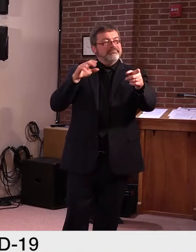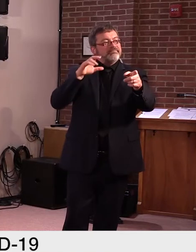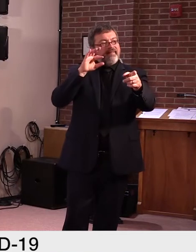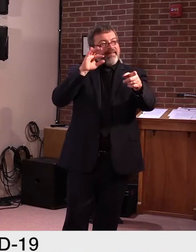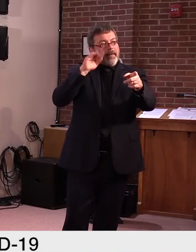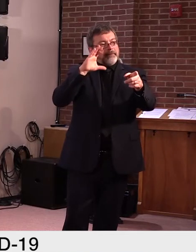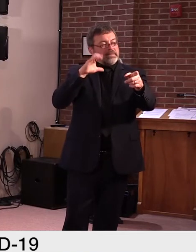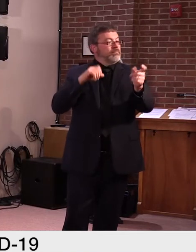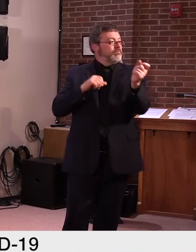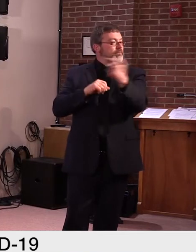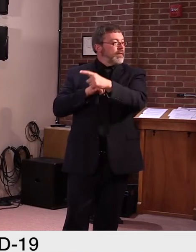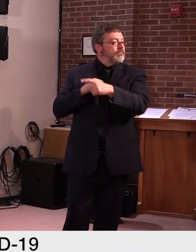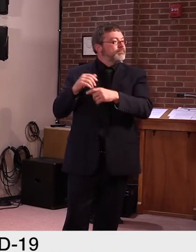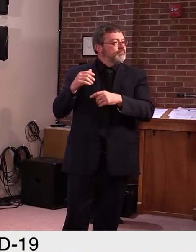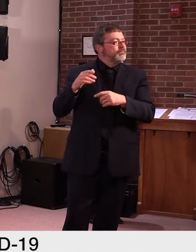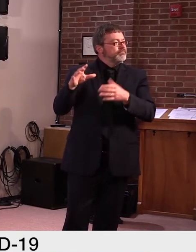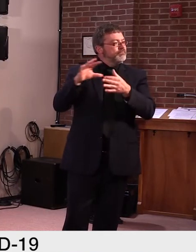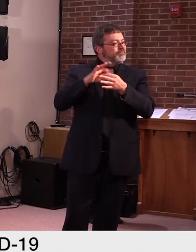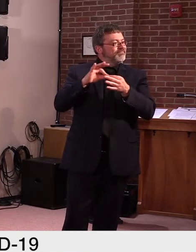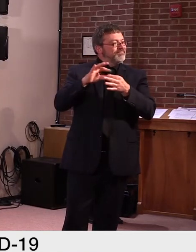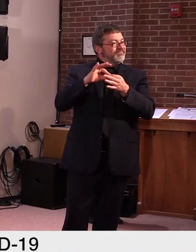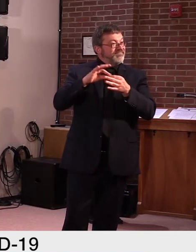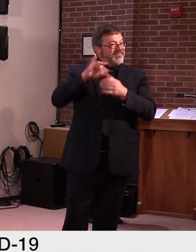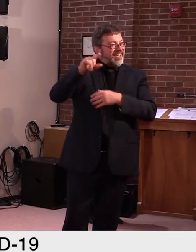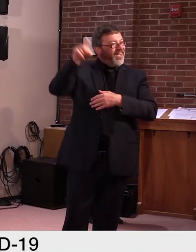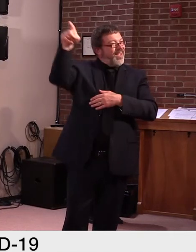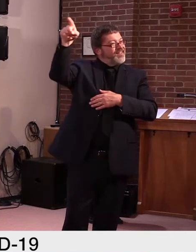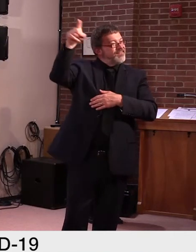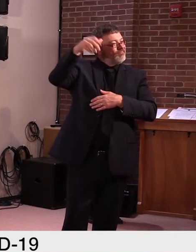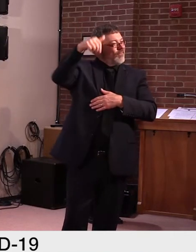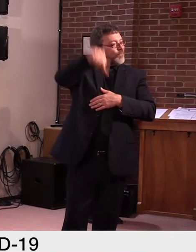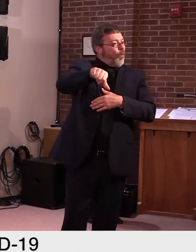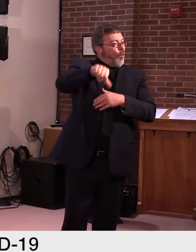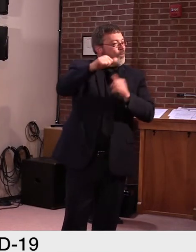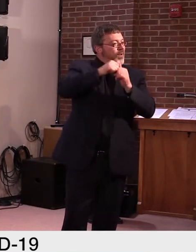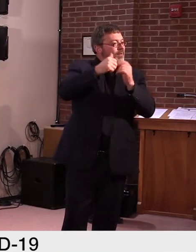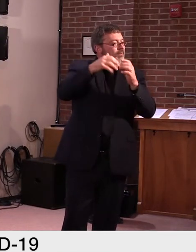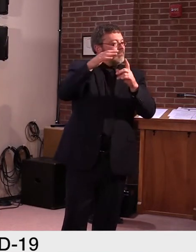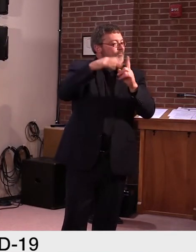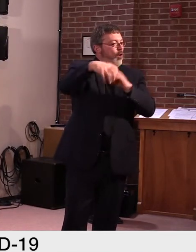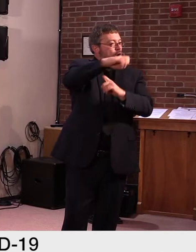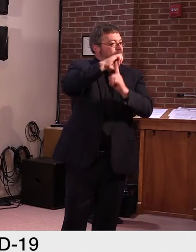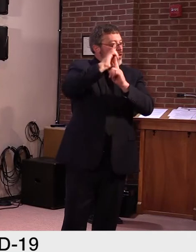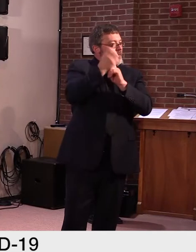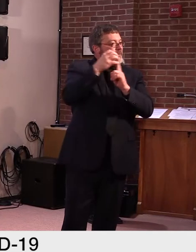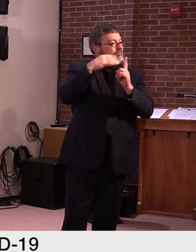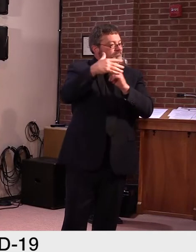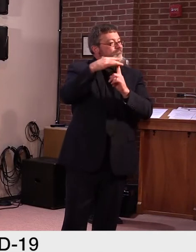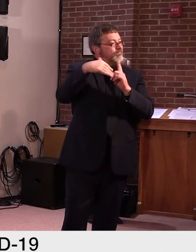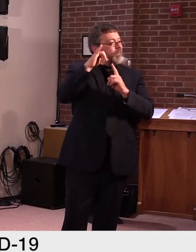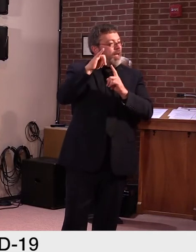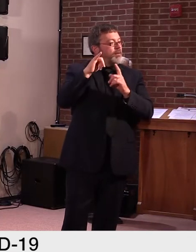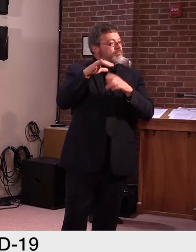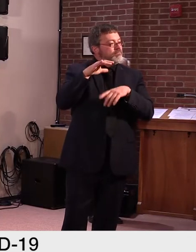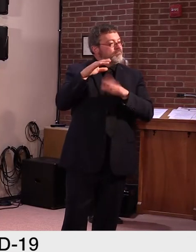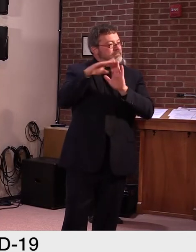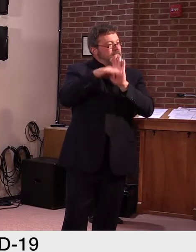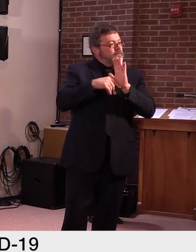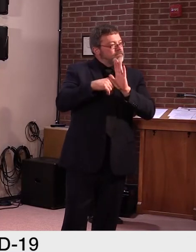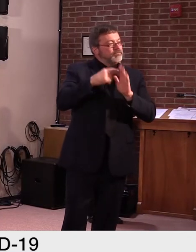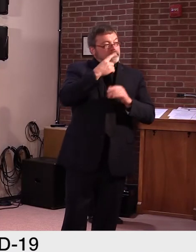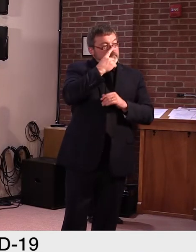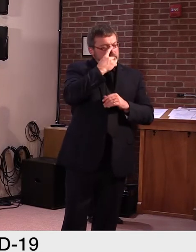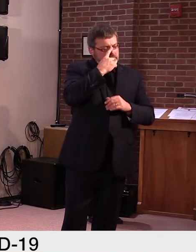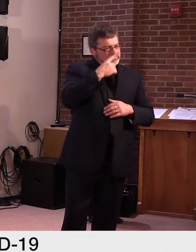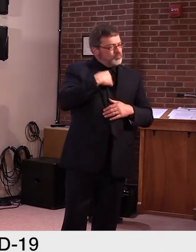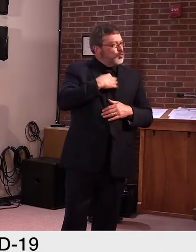is this way more politics than it is, um, than it is actually, uh, environmental policy because you're talking